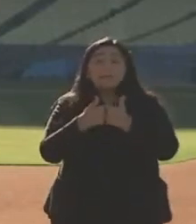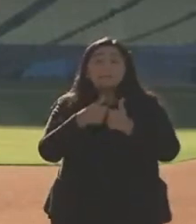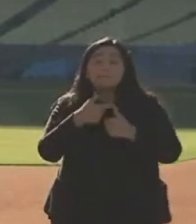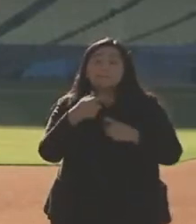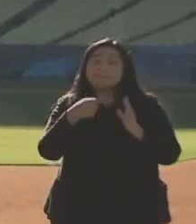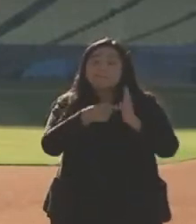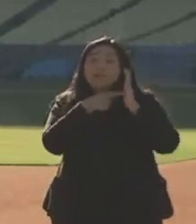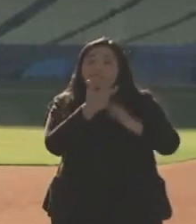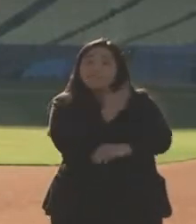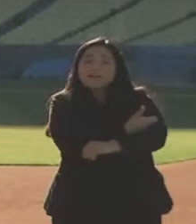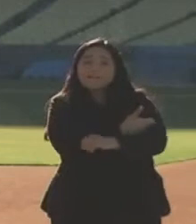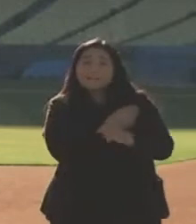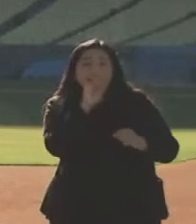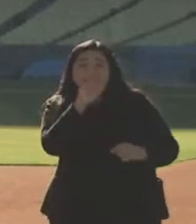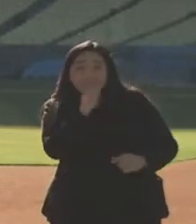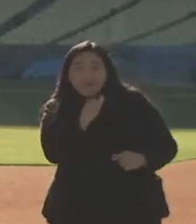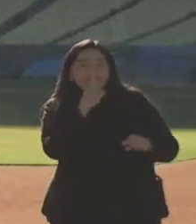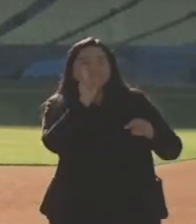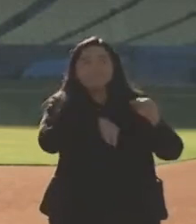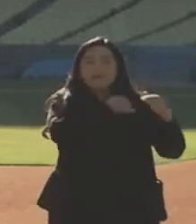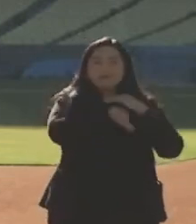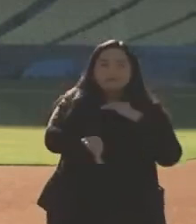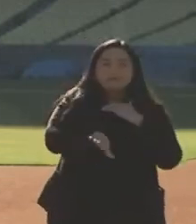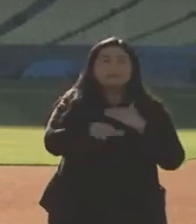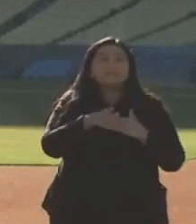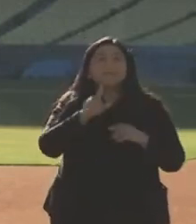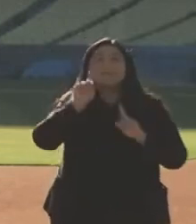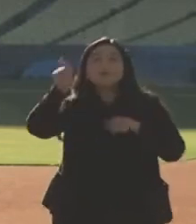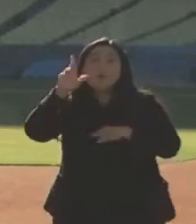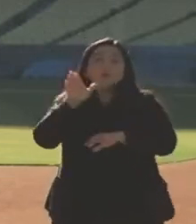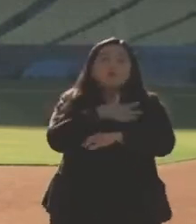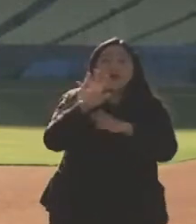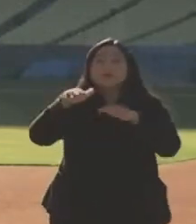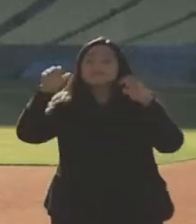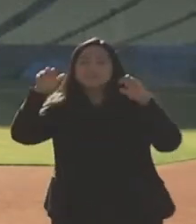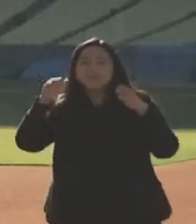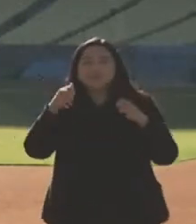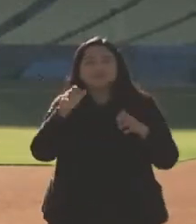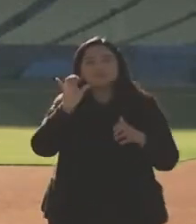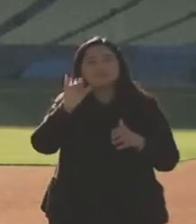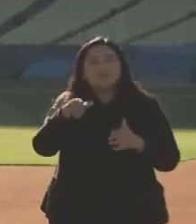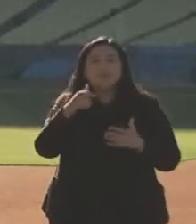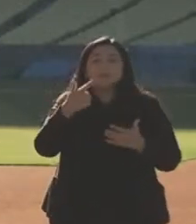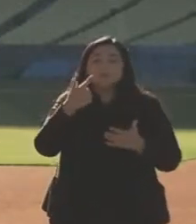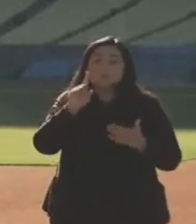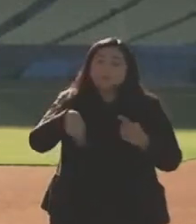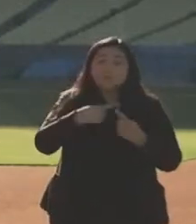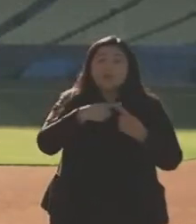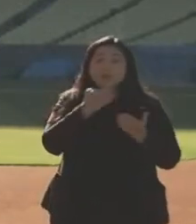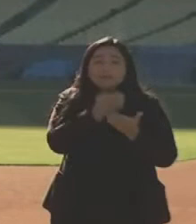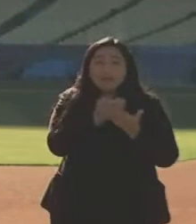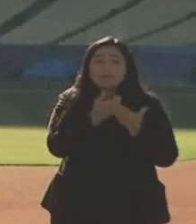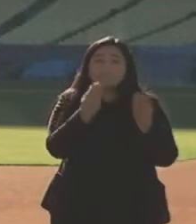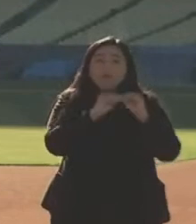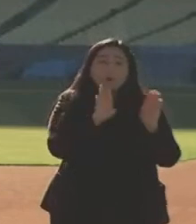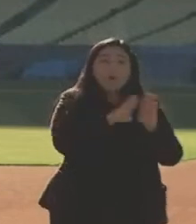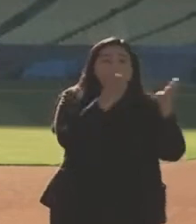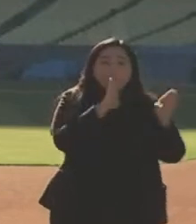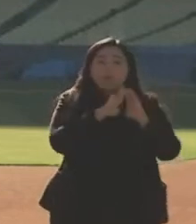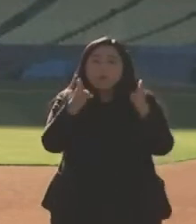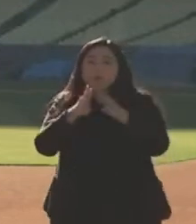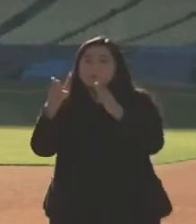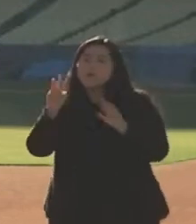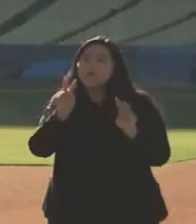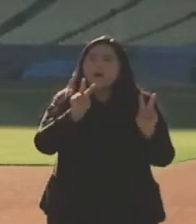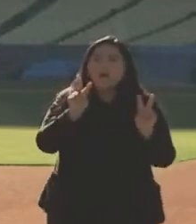concerts, do some of the things that are part of what we do as we reopen the economy. So I think there's going to be a lot of incentive for people as they see how